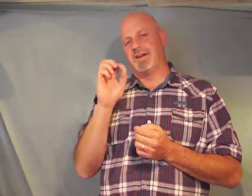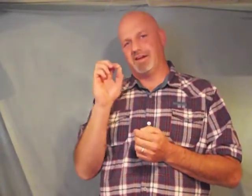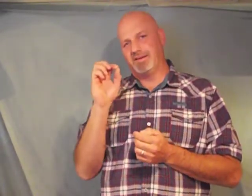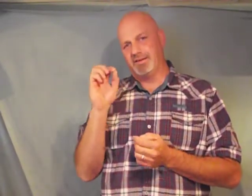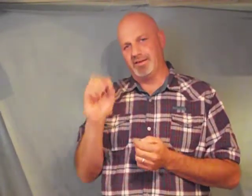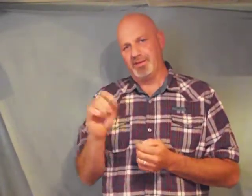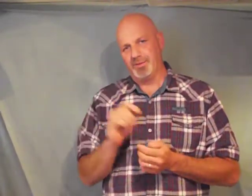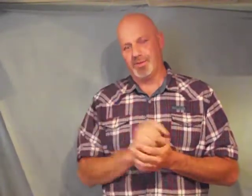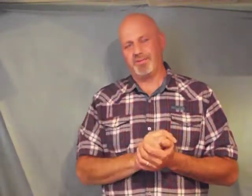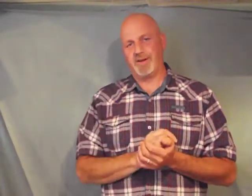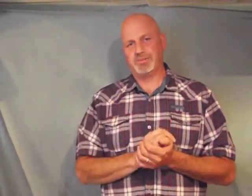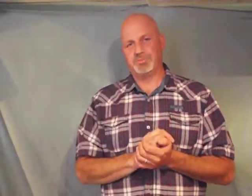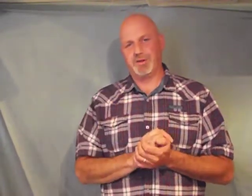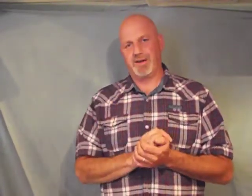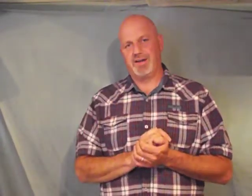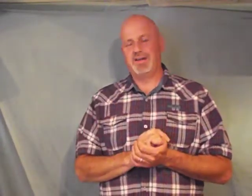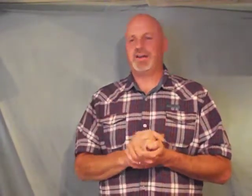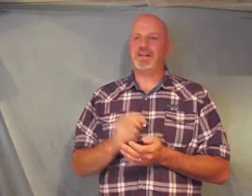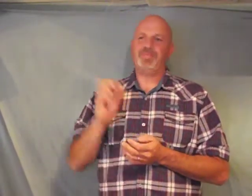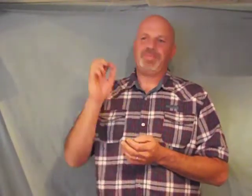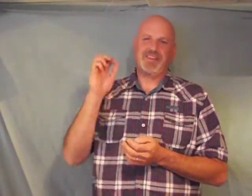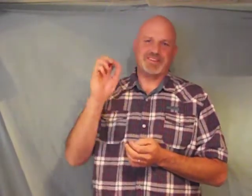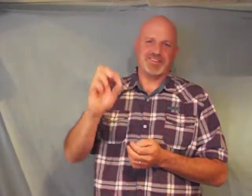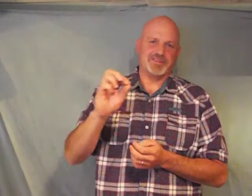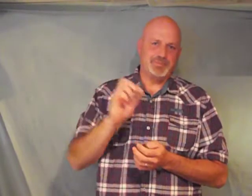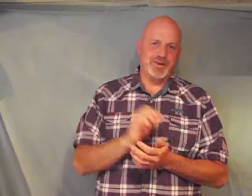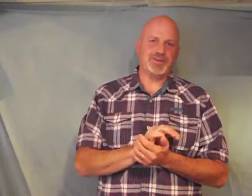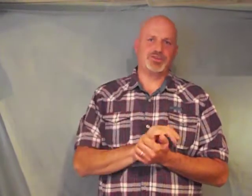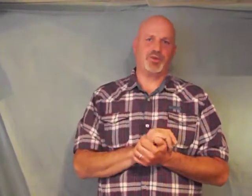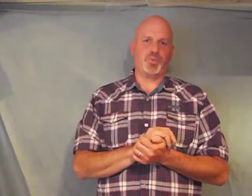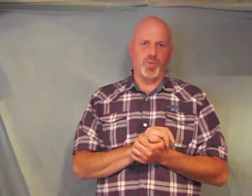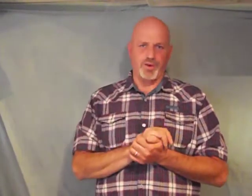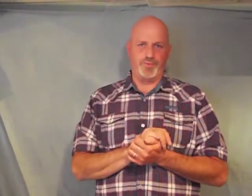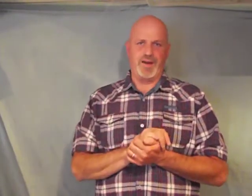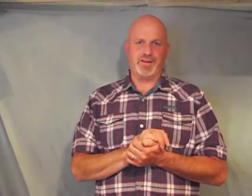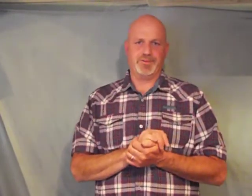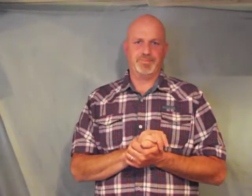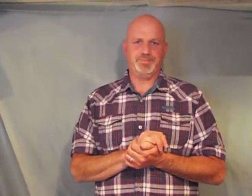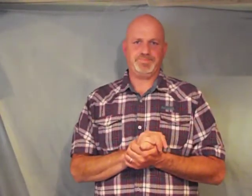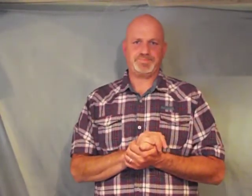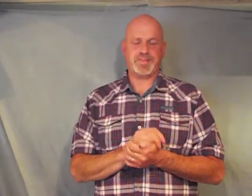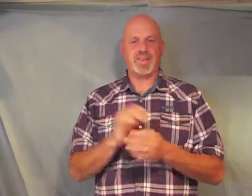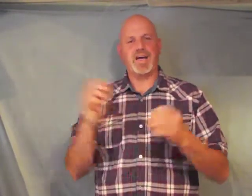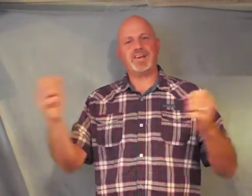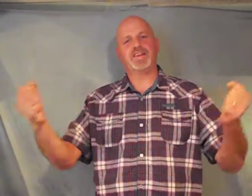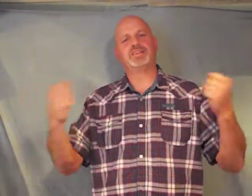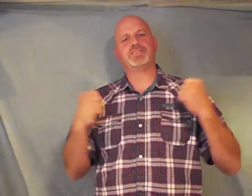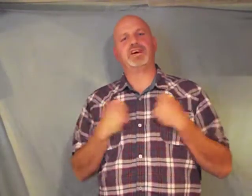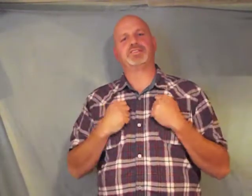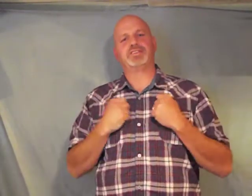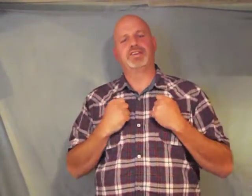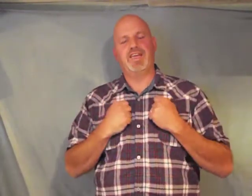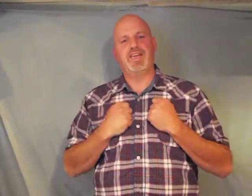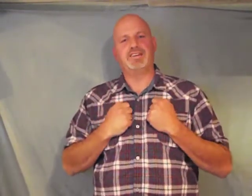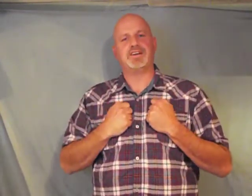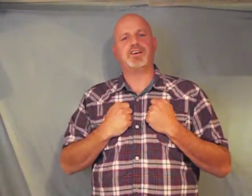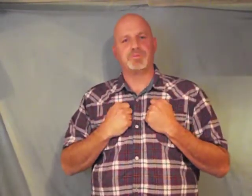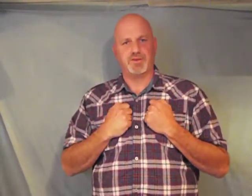with flesh and blood it's a spiritual warfare God gives us his armor